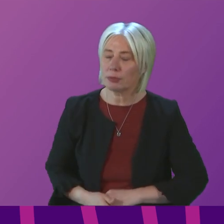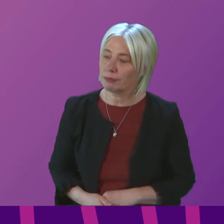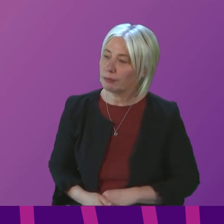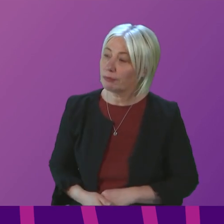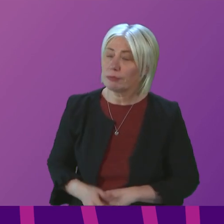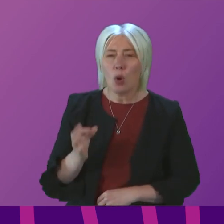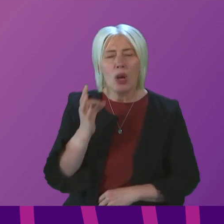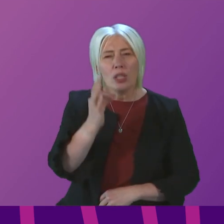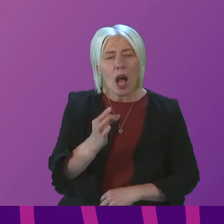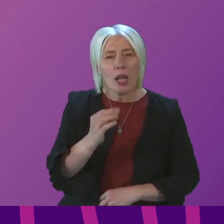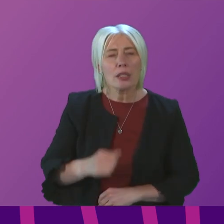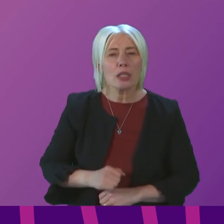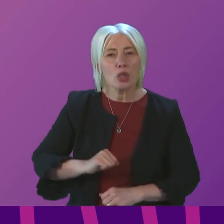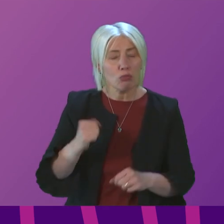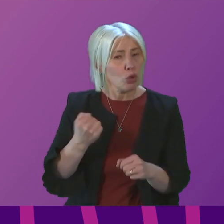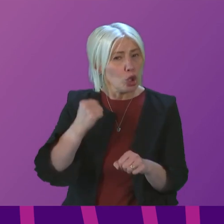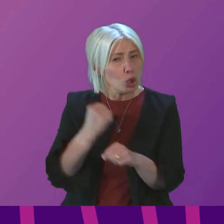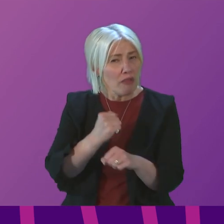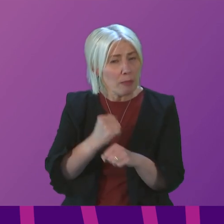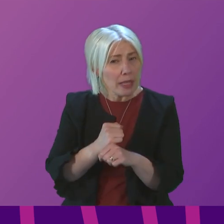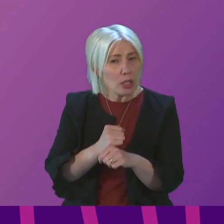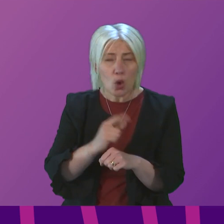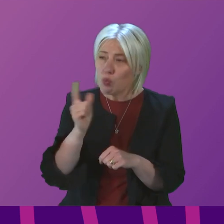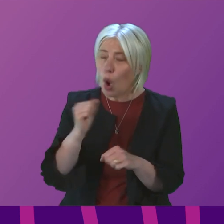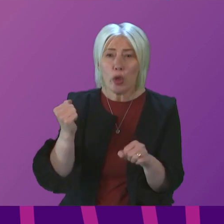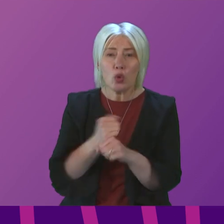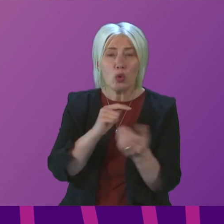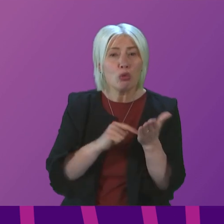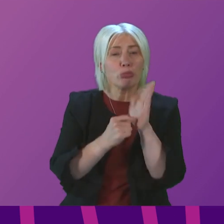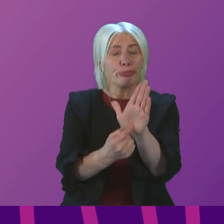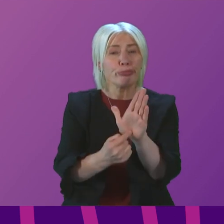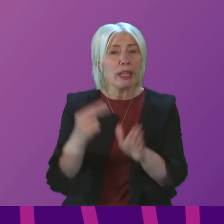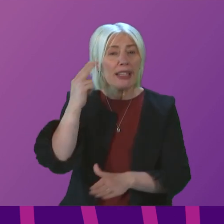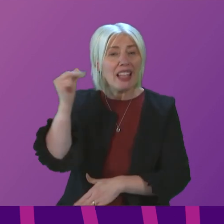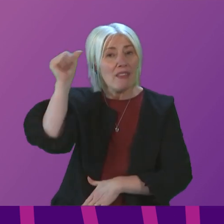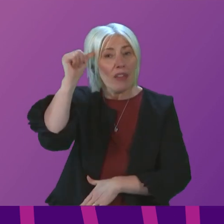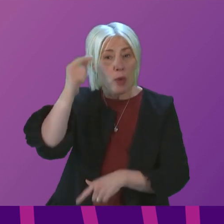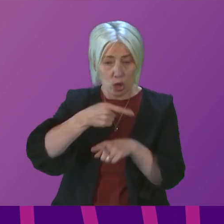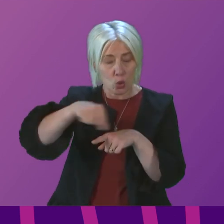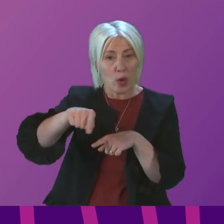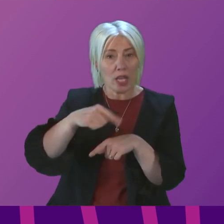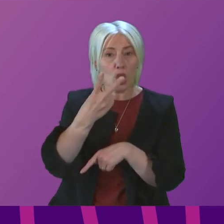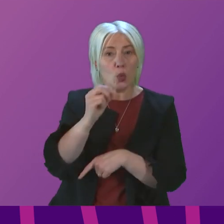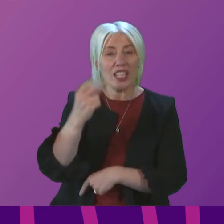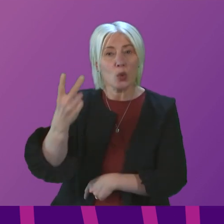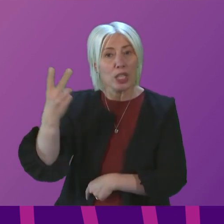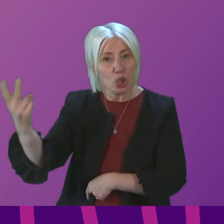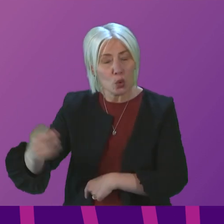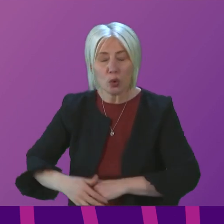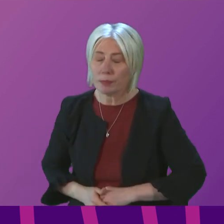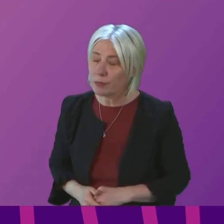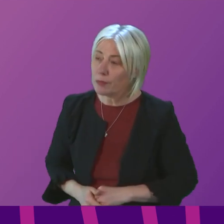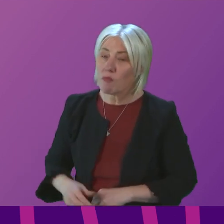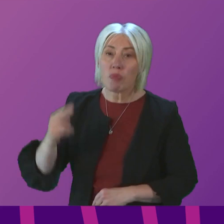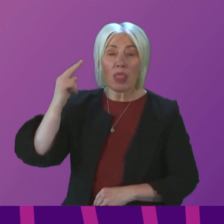To ask the First Minister how the Scottish Government plans to mark Deaf Awareness Week 2022? First Minister. Deaf